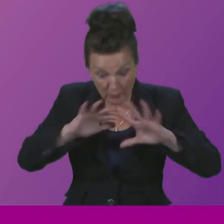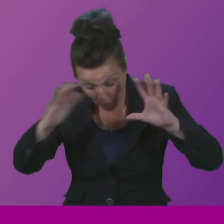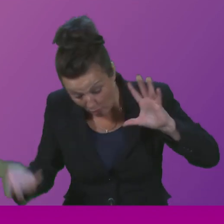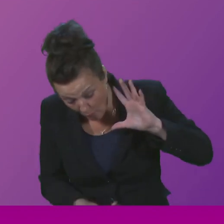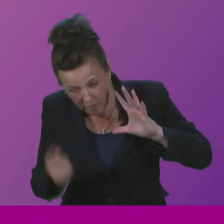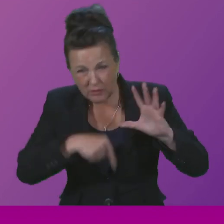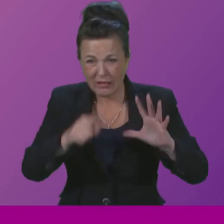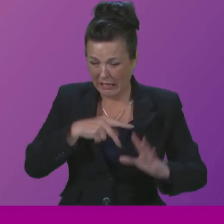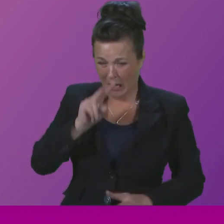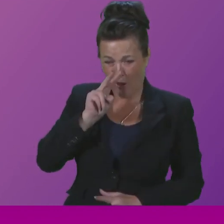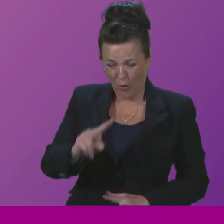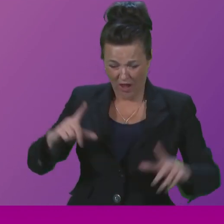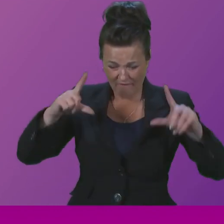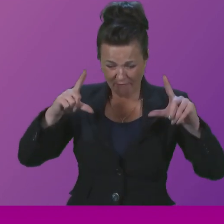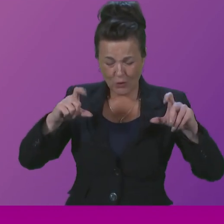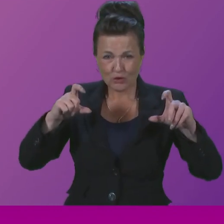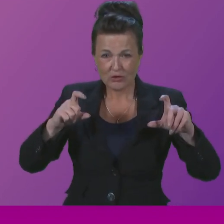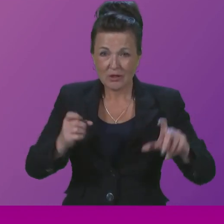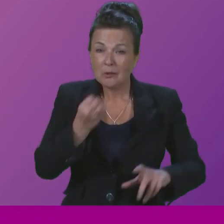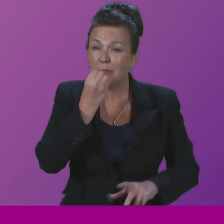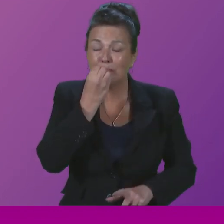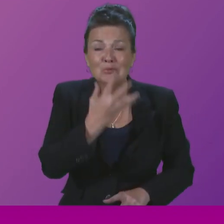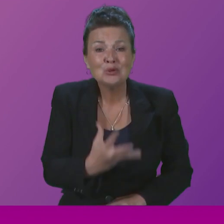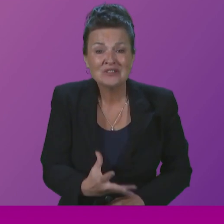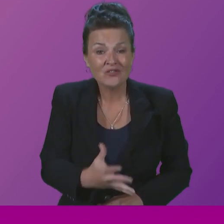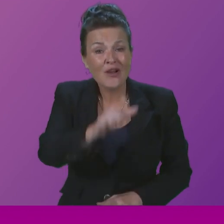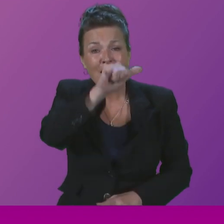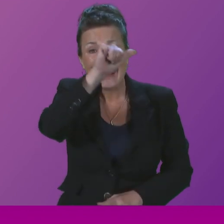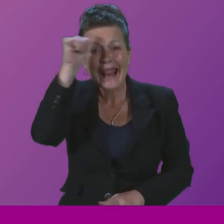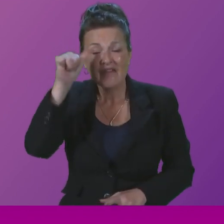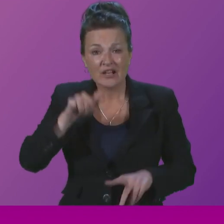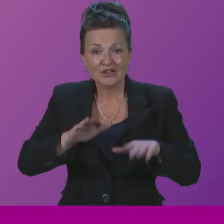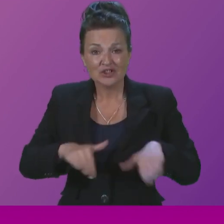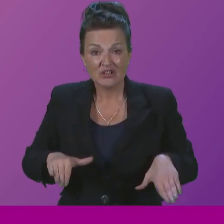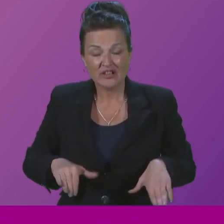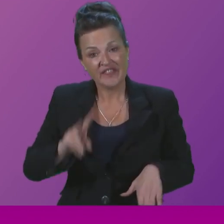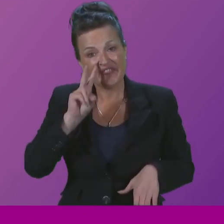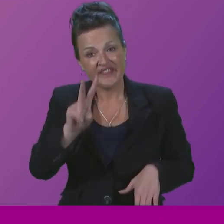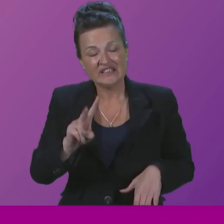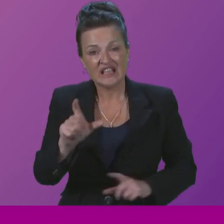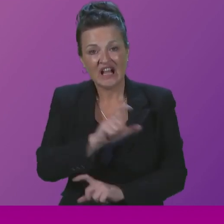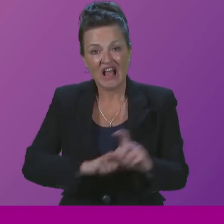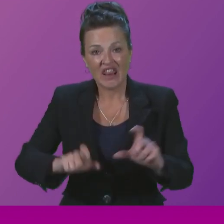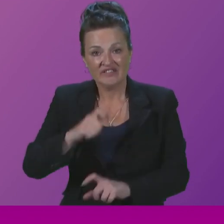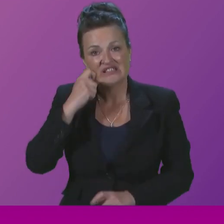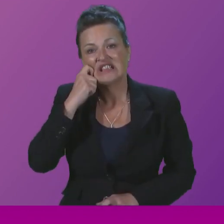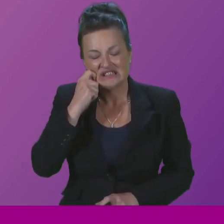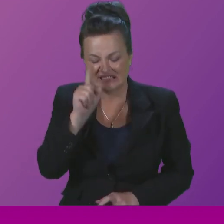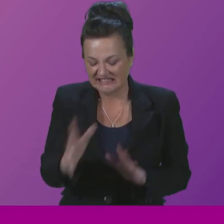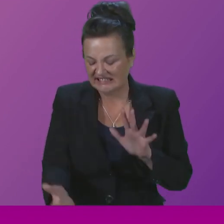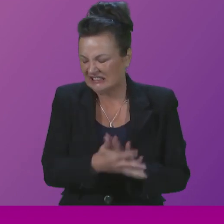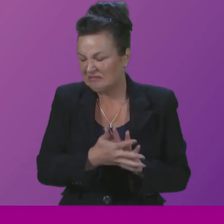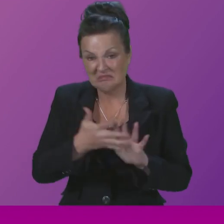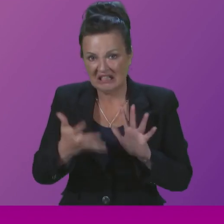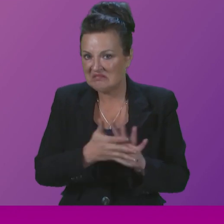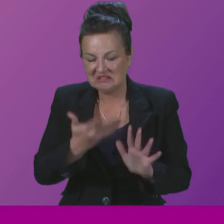that can look at a photograph of beautiful, clever children and only see the colour of their skin. It is despicable, it is